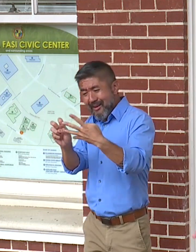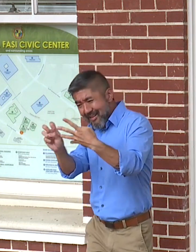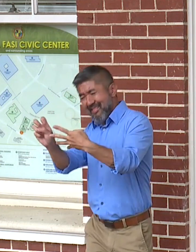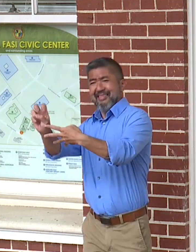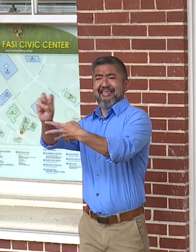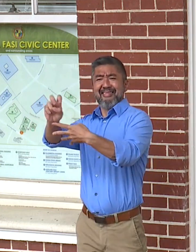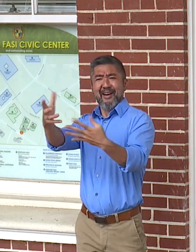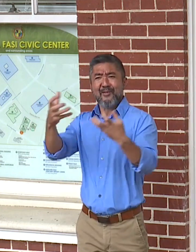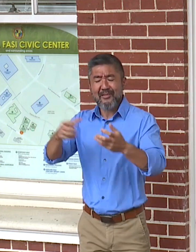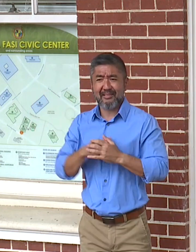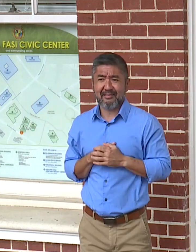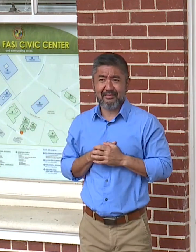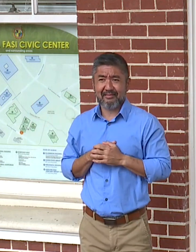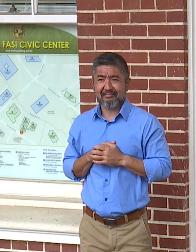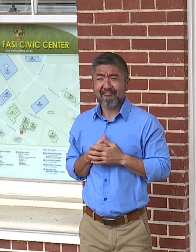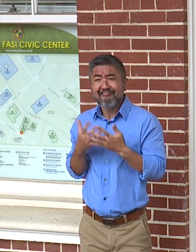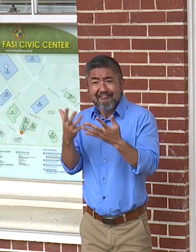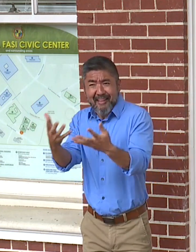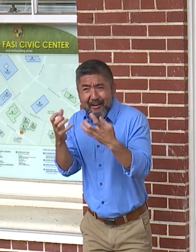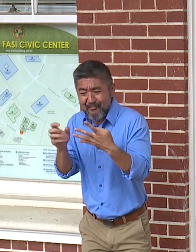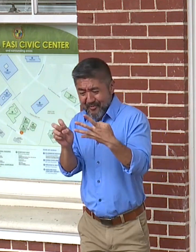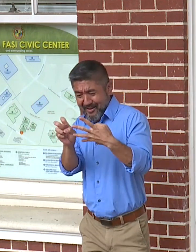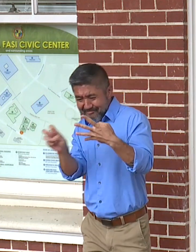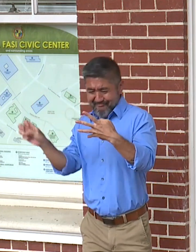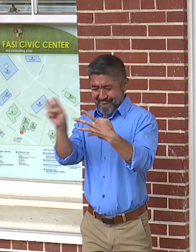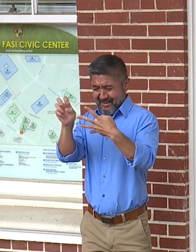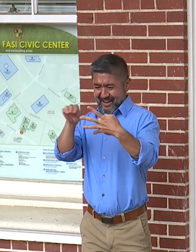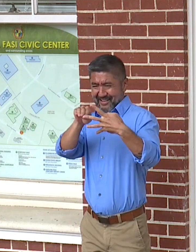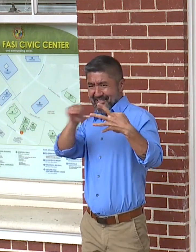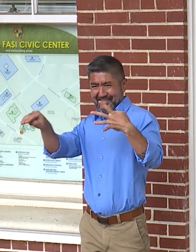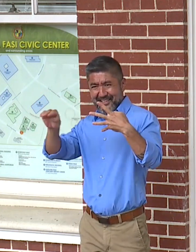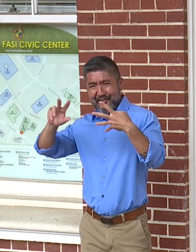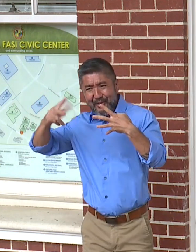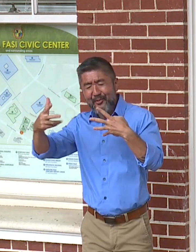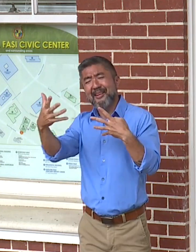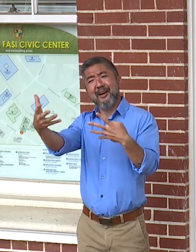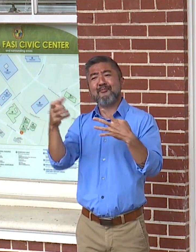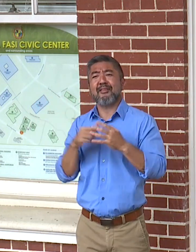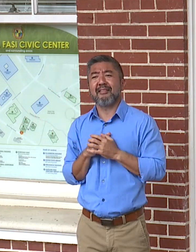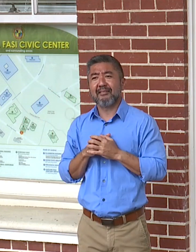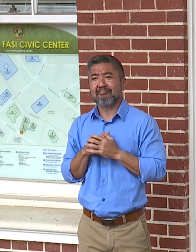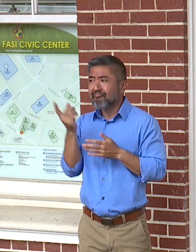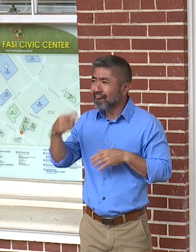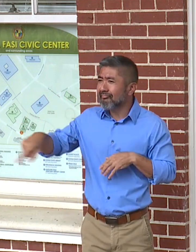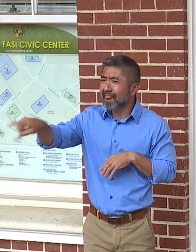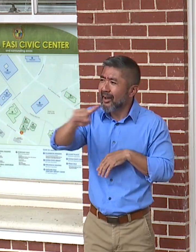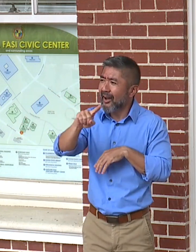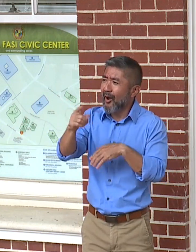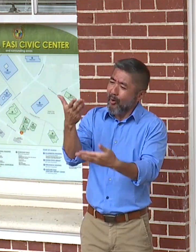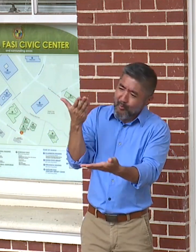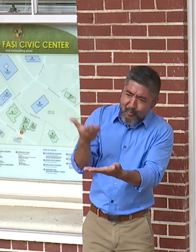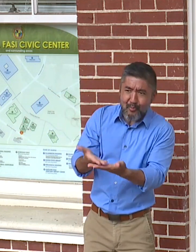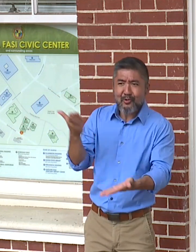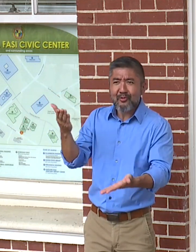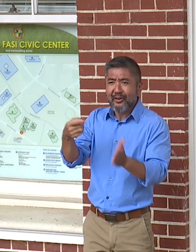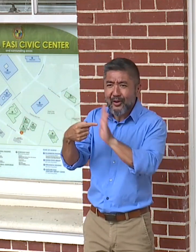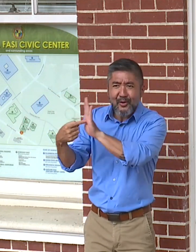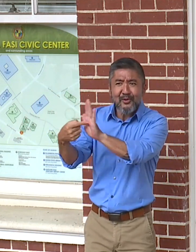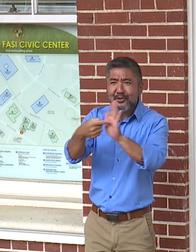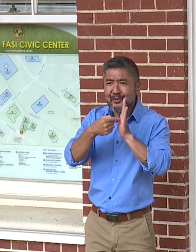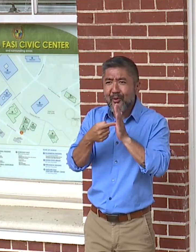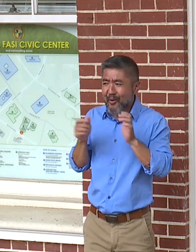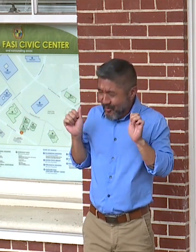And I'd like to actually get down to tier three and I believe we can do it. Because you showed each other that we can make a difference